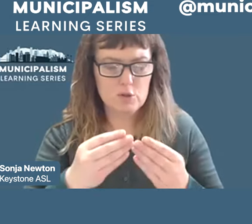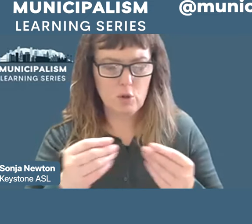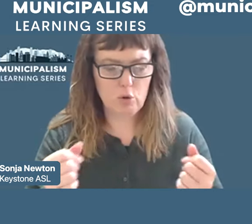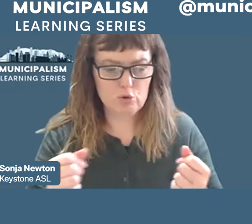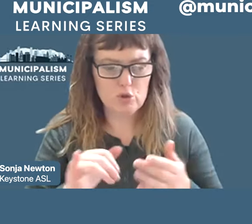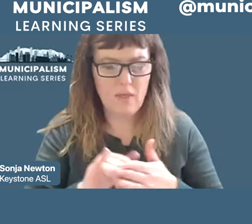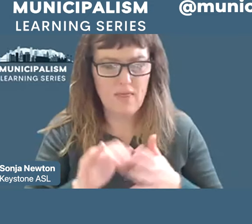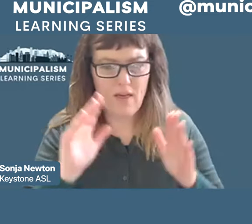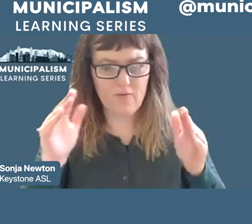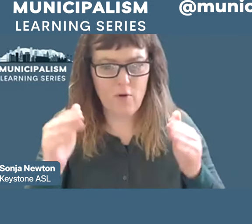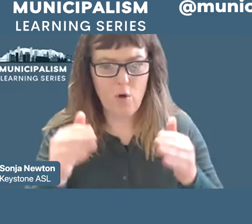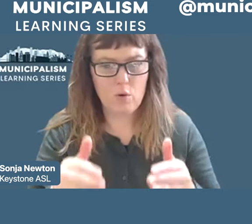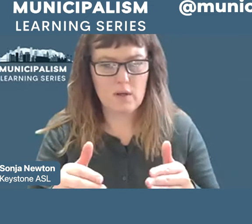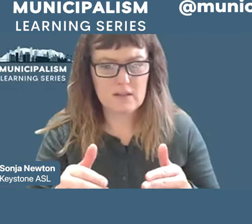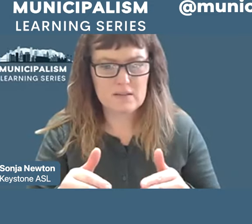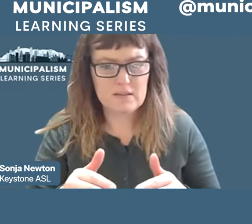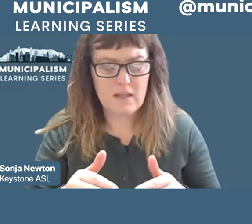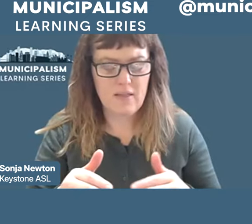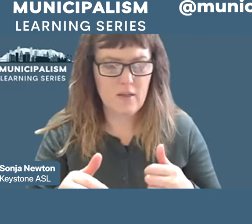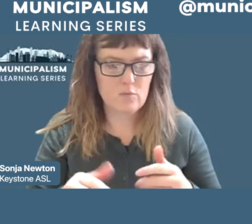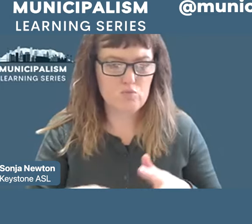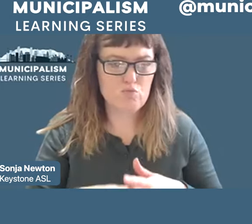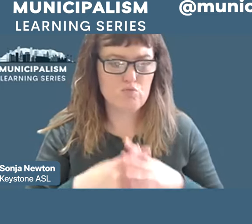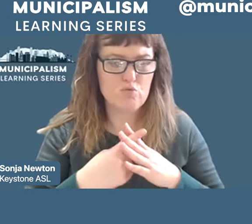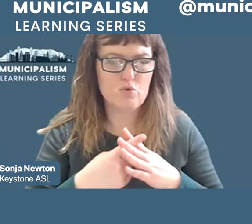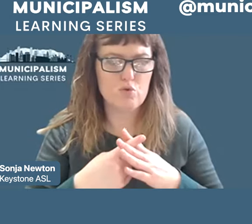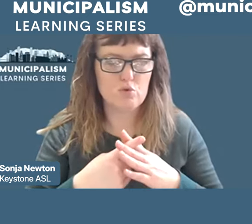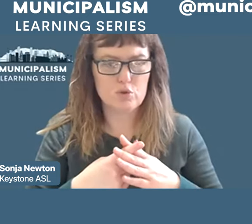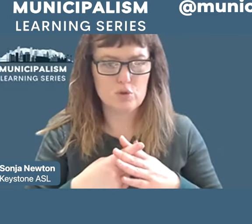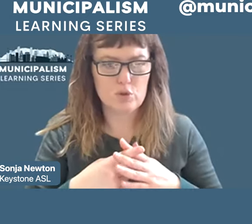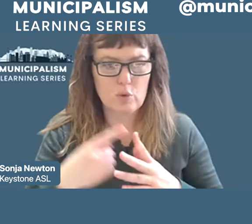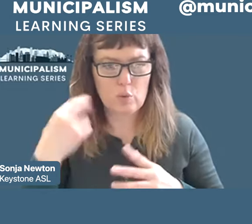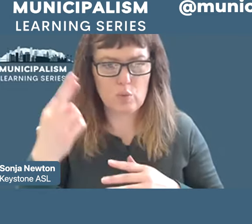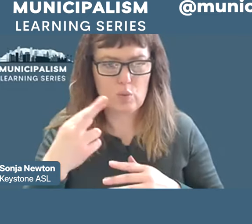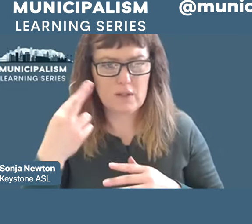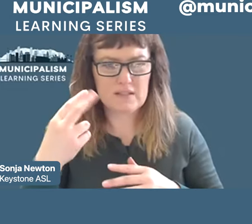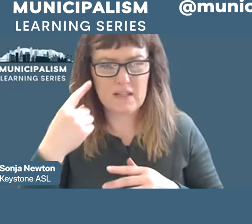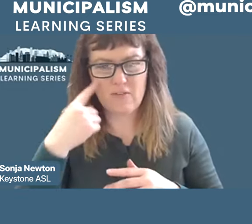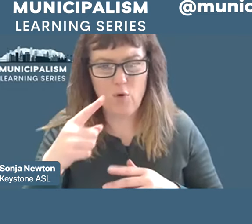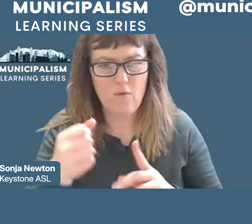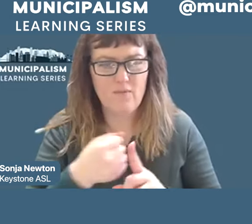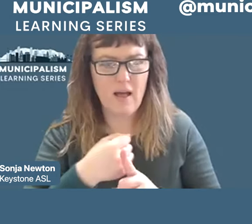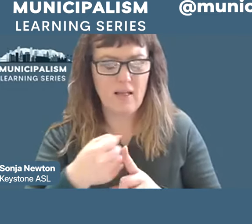violence in the city so we have been able to